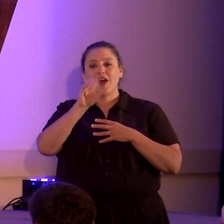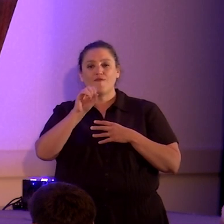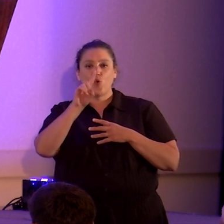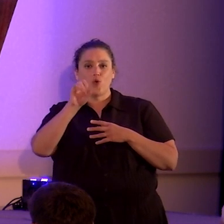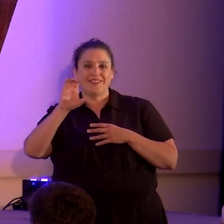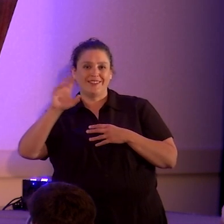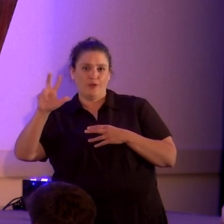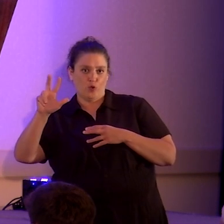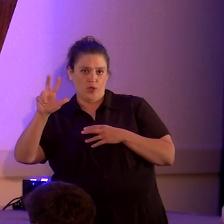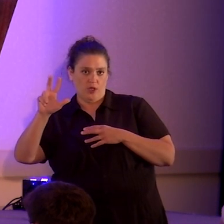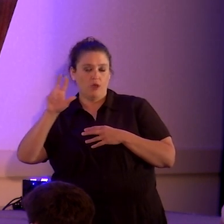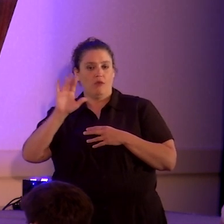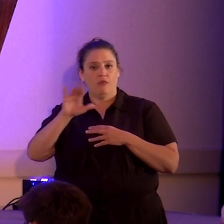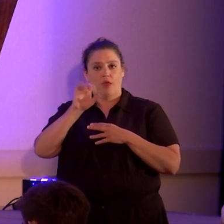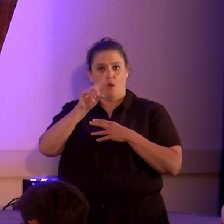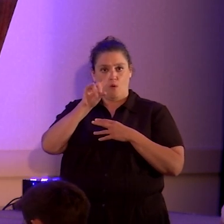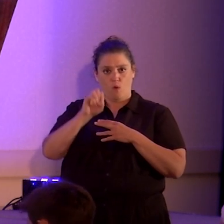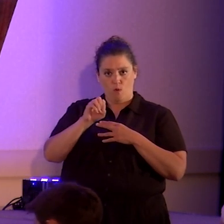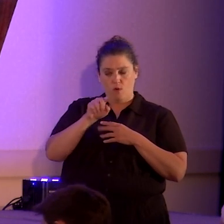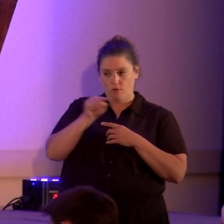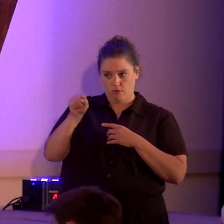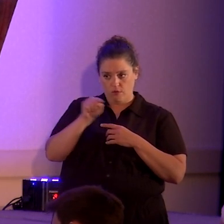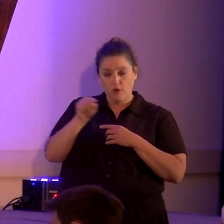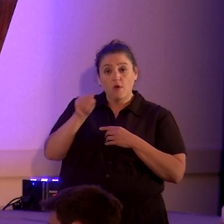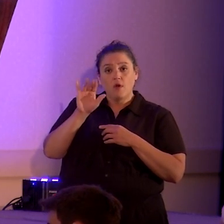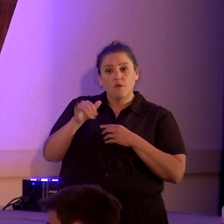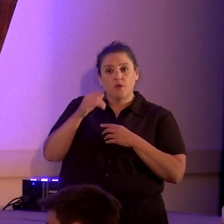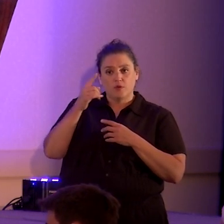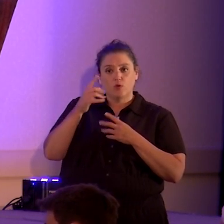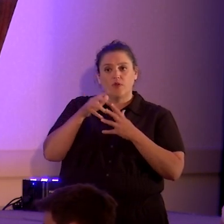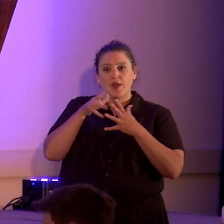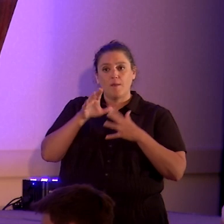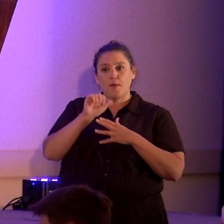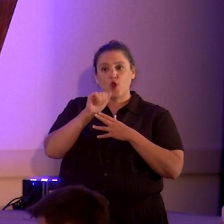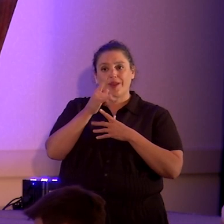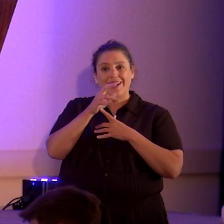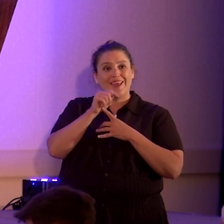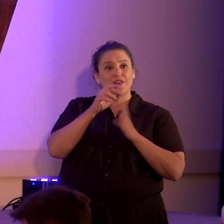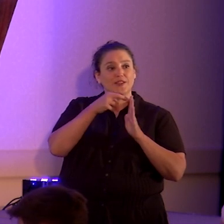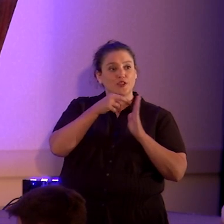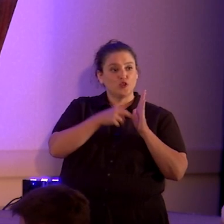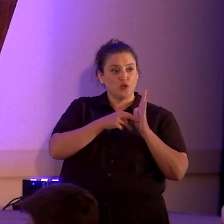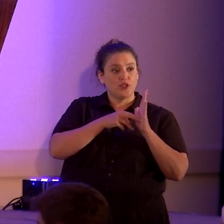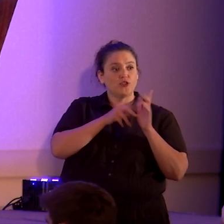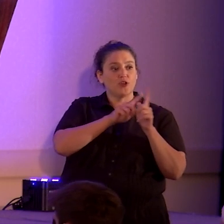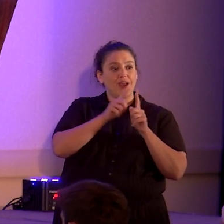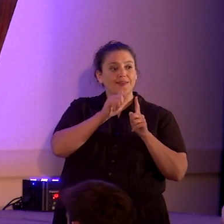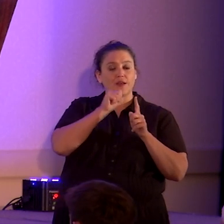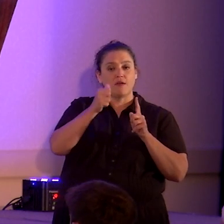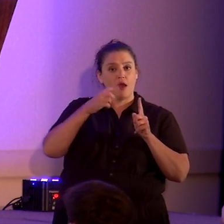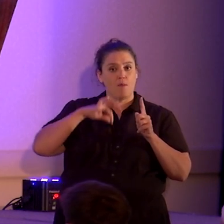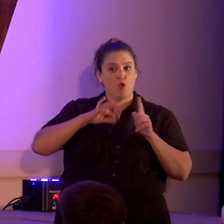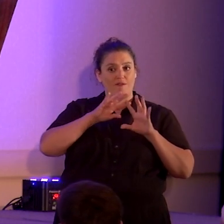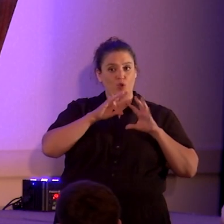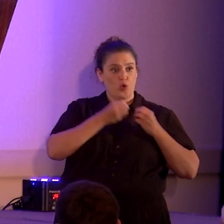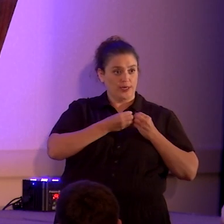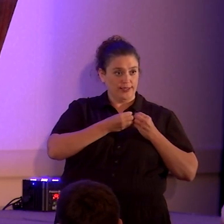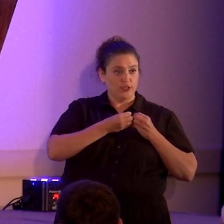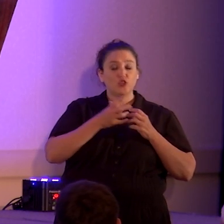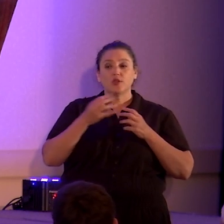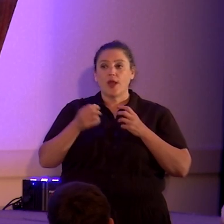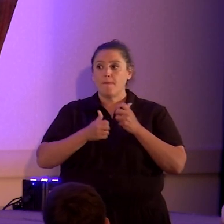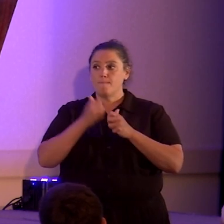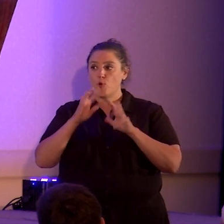Internal Revenue Code under which the American Atheists is registered as a nonprofit organization. And most